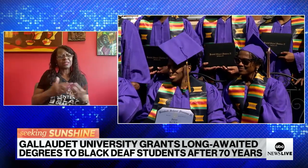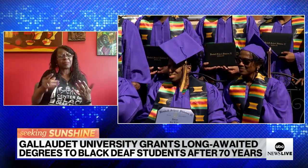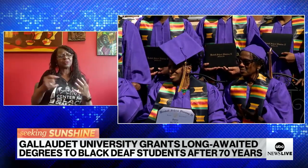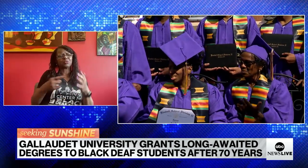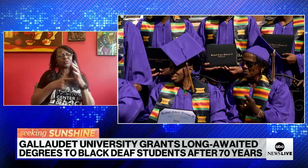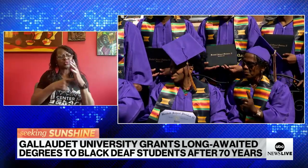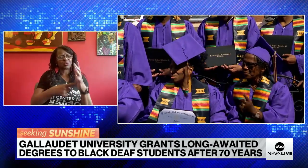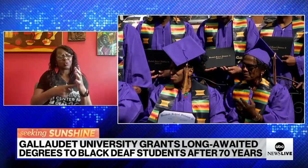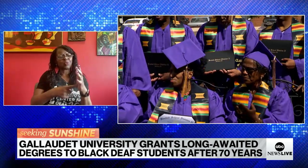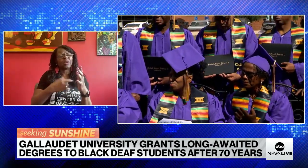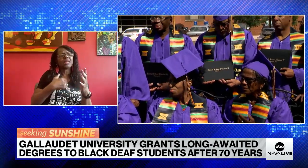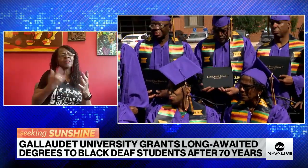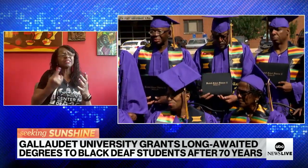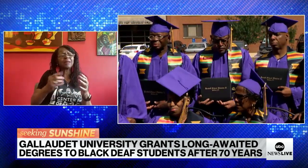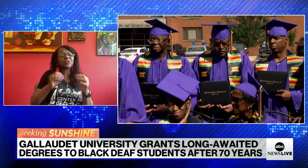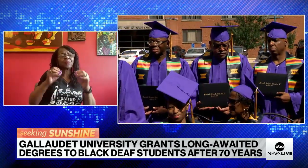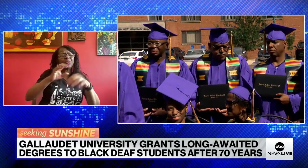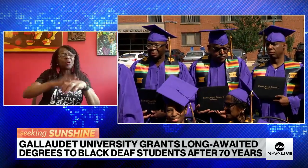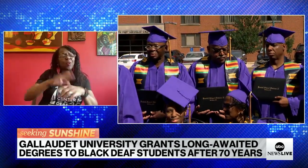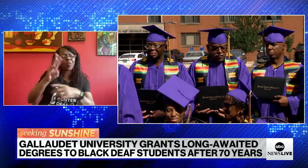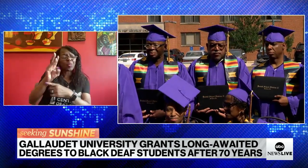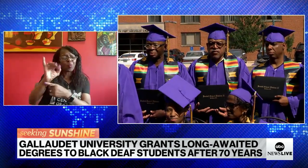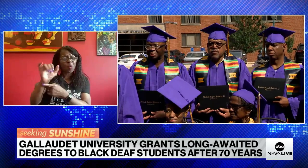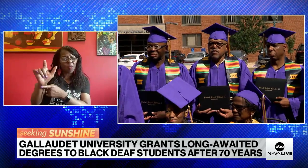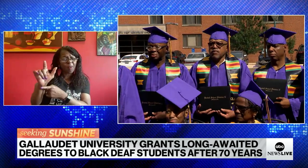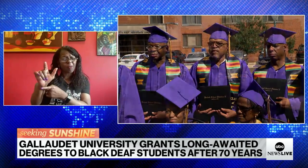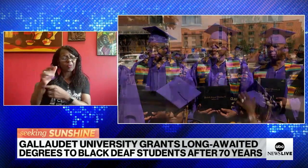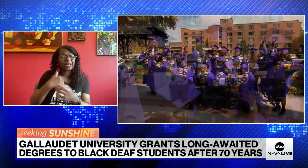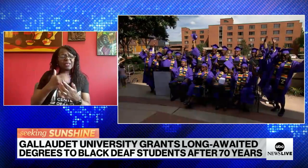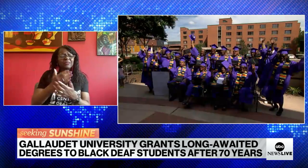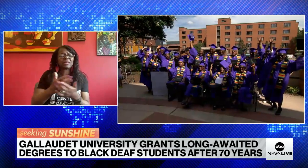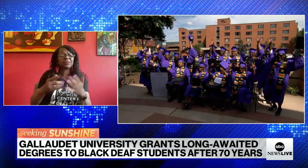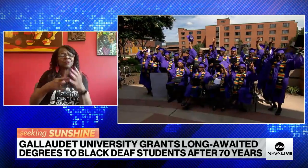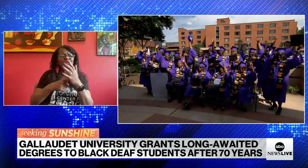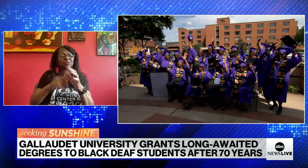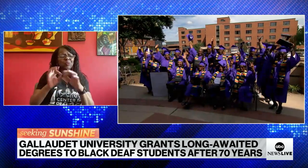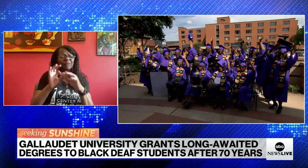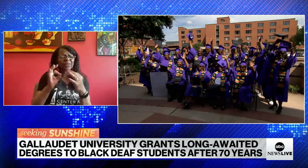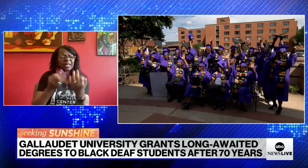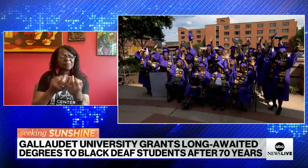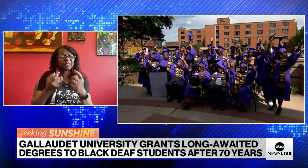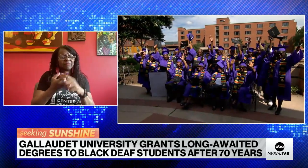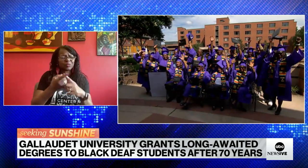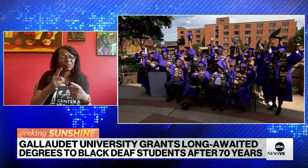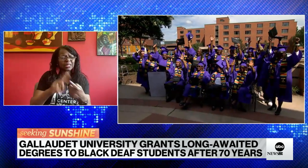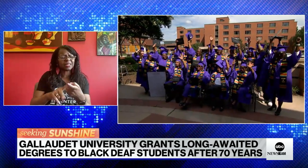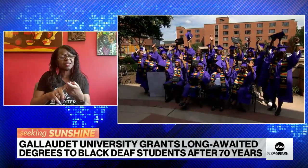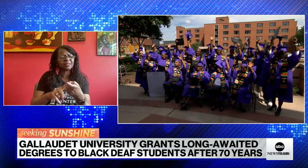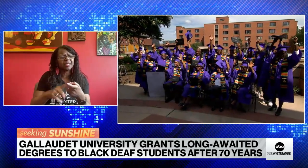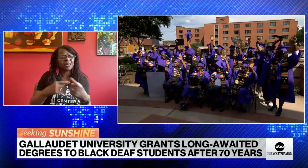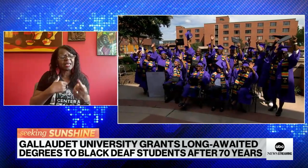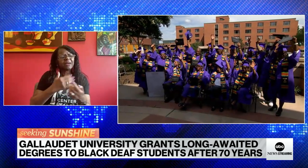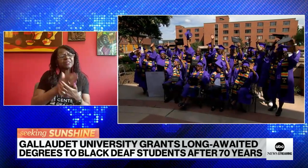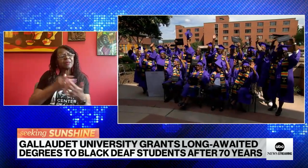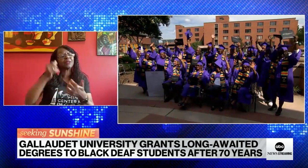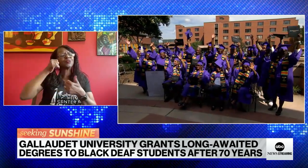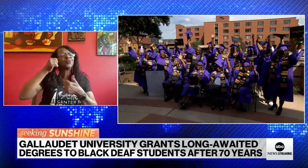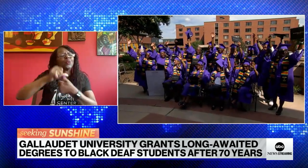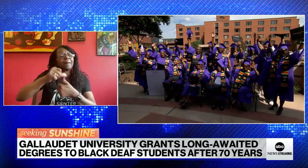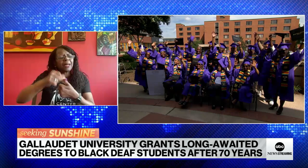And those diplomas that were issued really allow them to have something to carry. They can put that in their will. They can